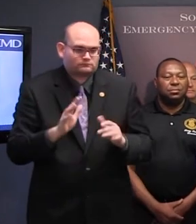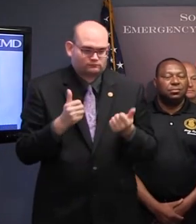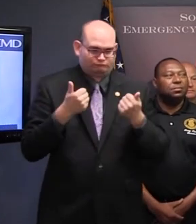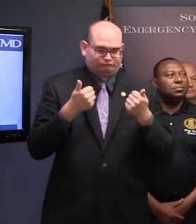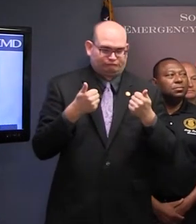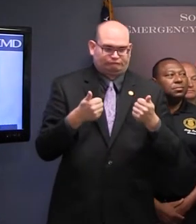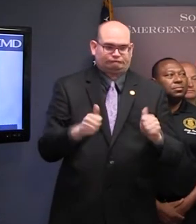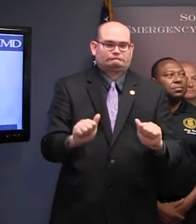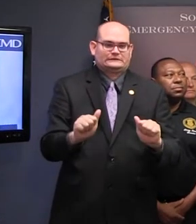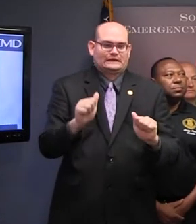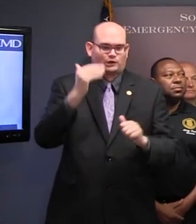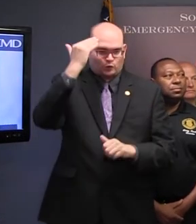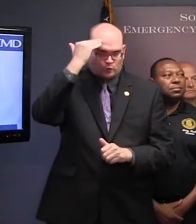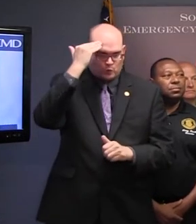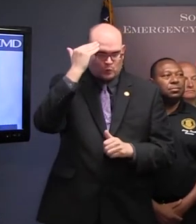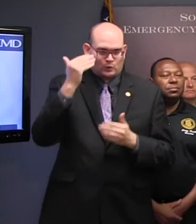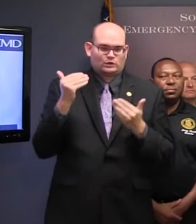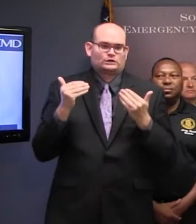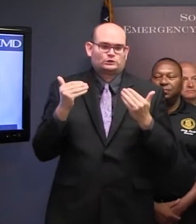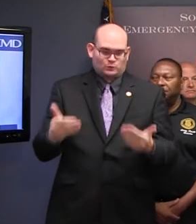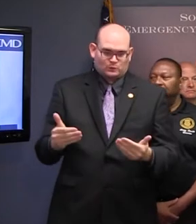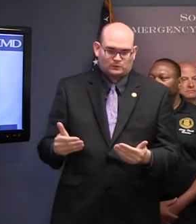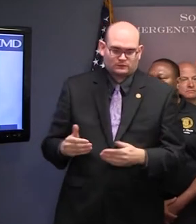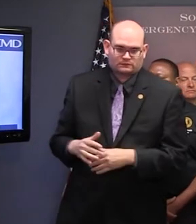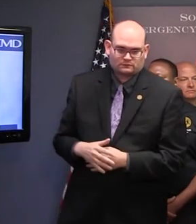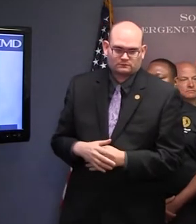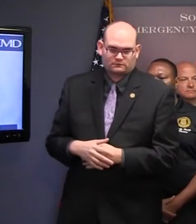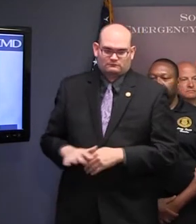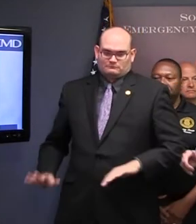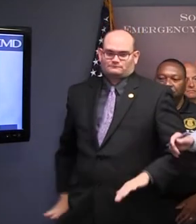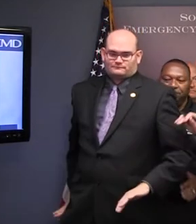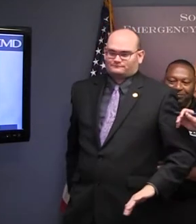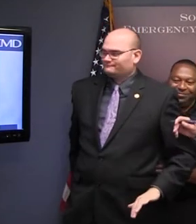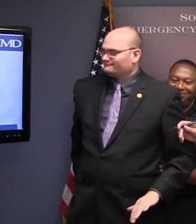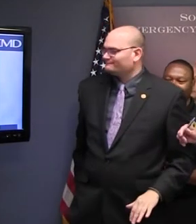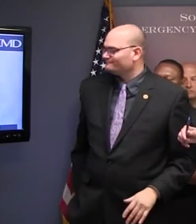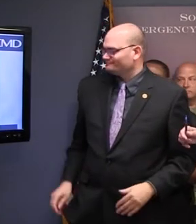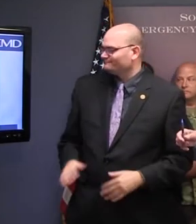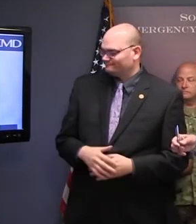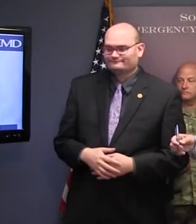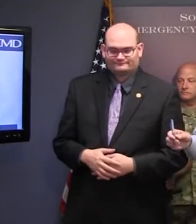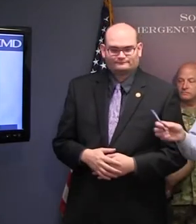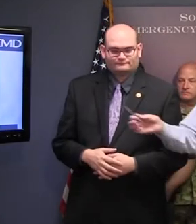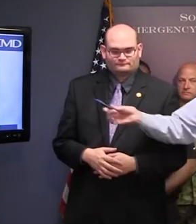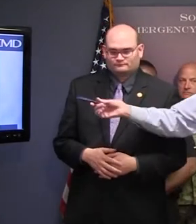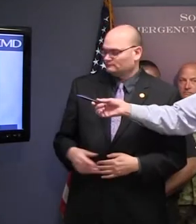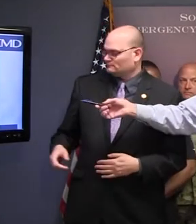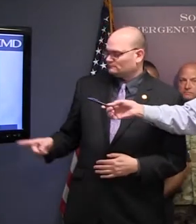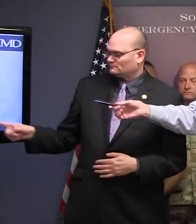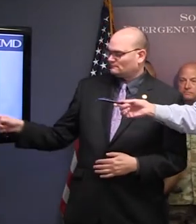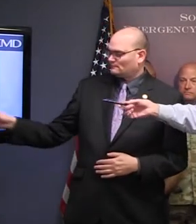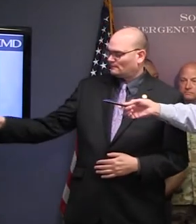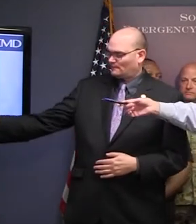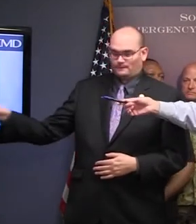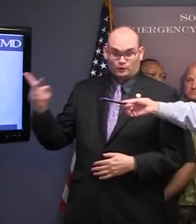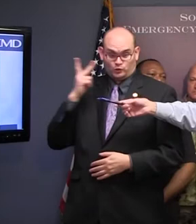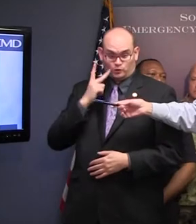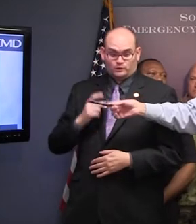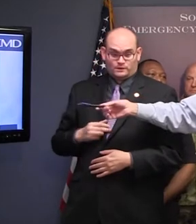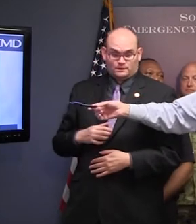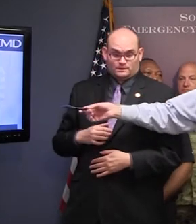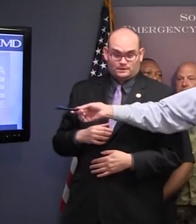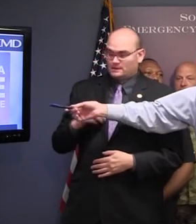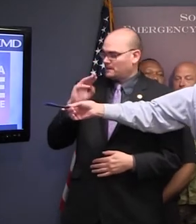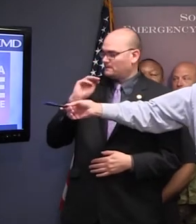where you're going before you start. So now is the time to do that. But this map depicts